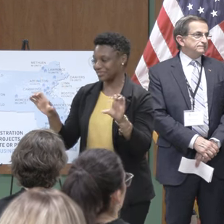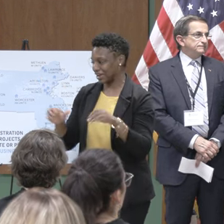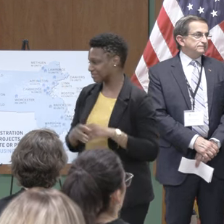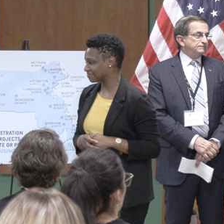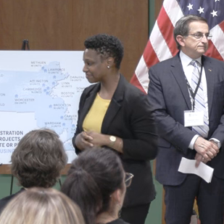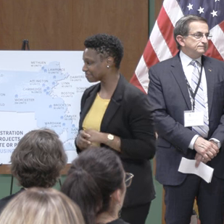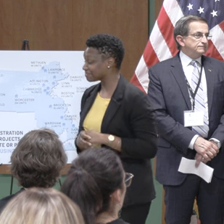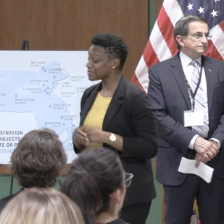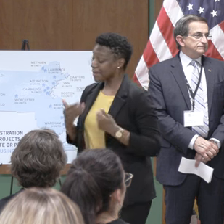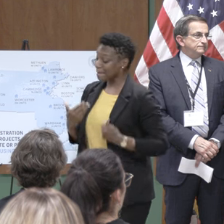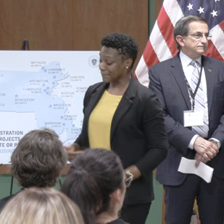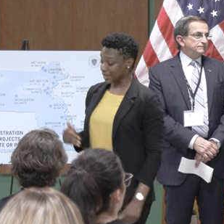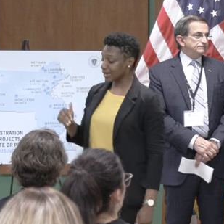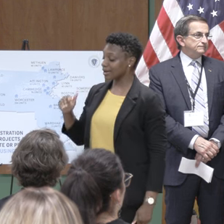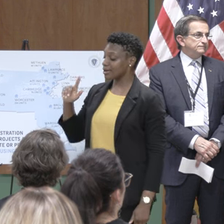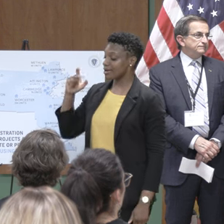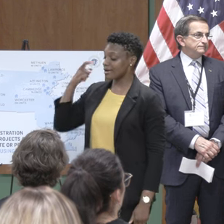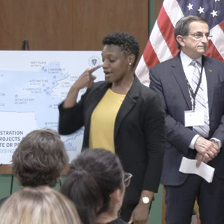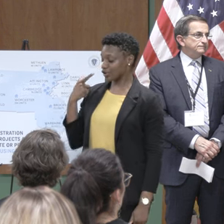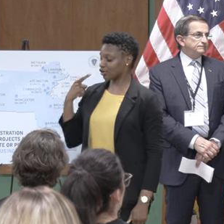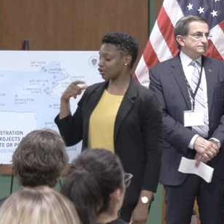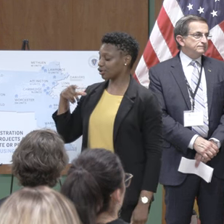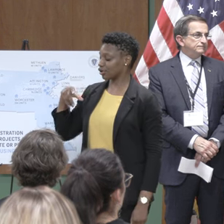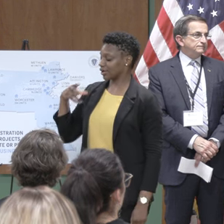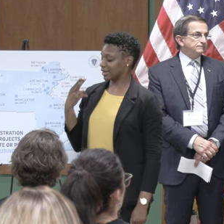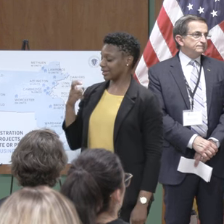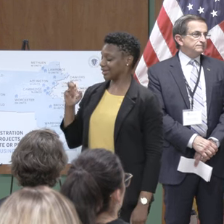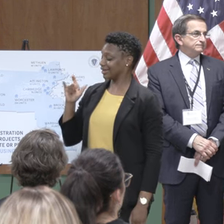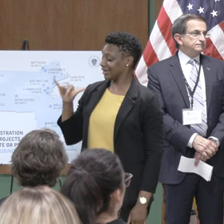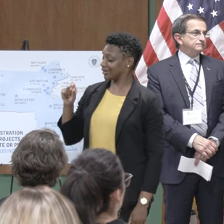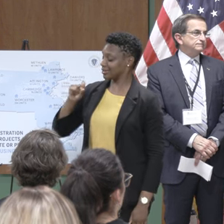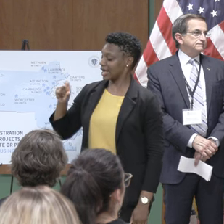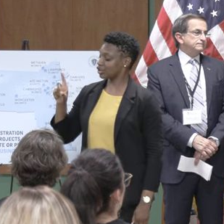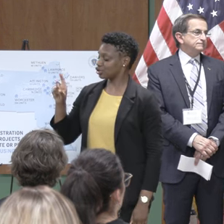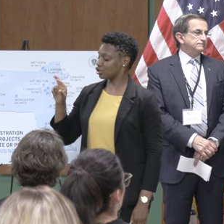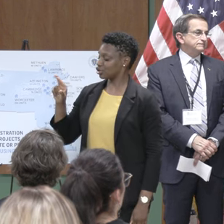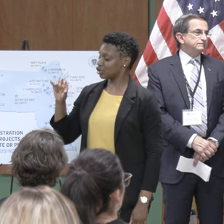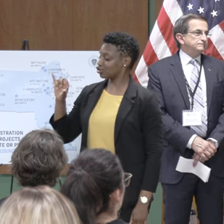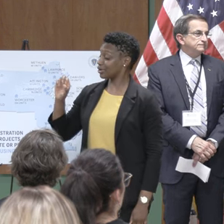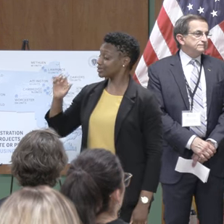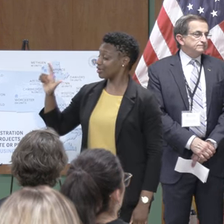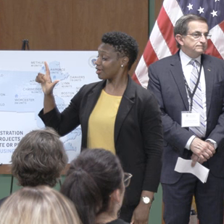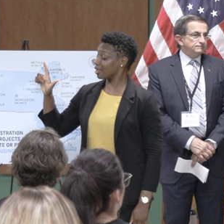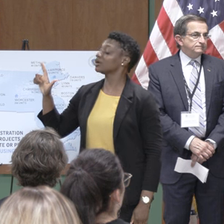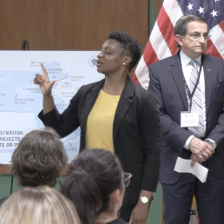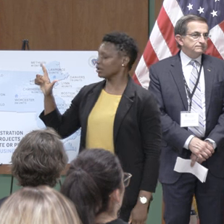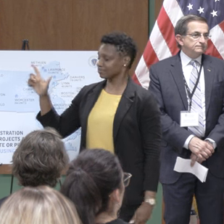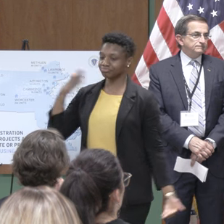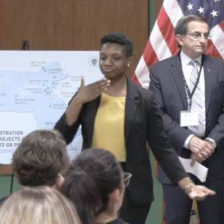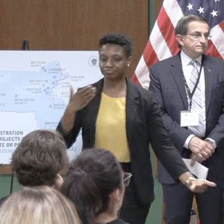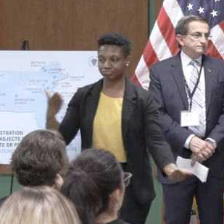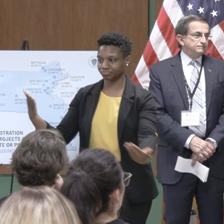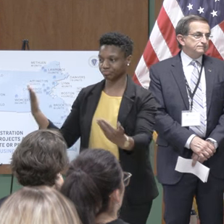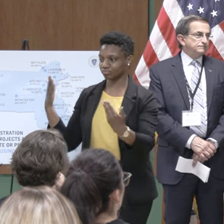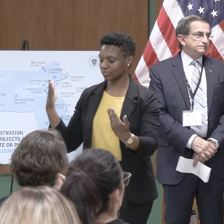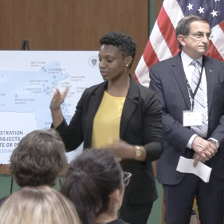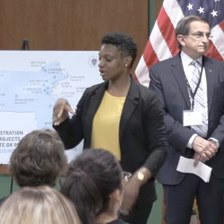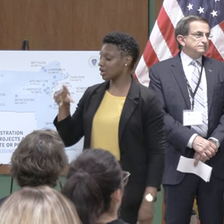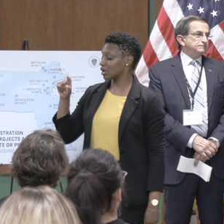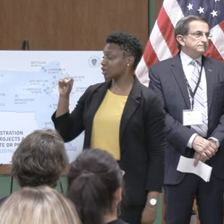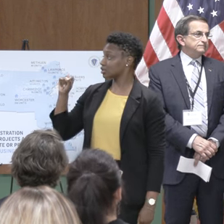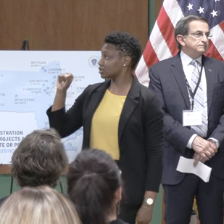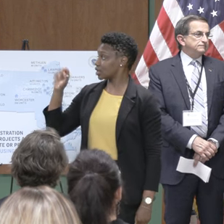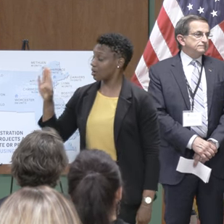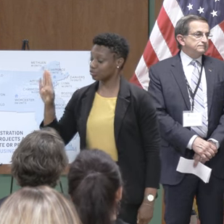Lieutenant Governor Driscoll we are grateful I also want to thank Steve Sacco Tom Boudreau